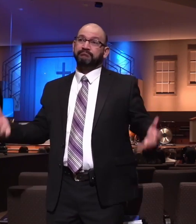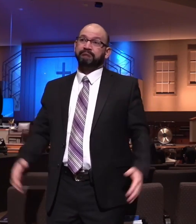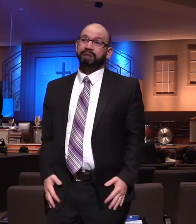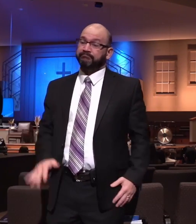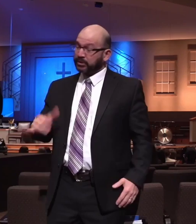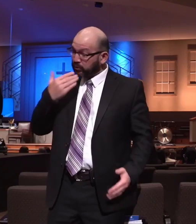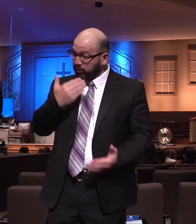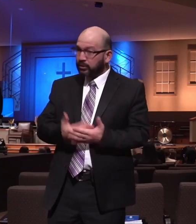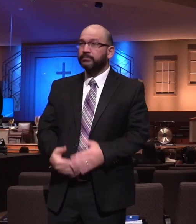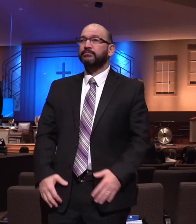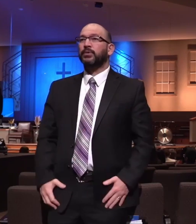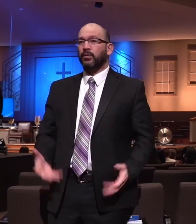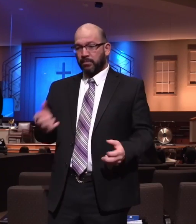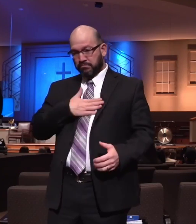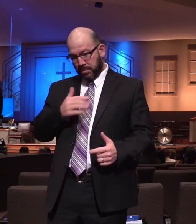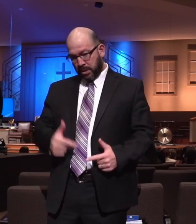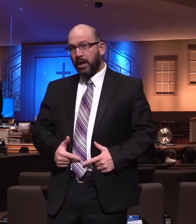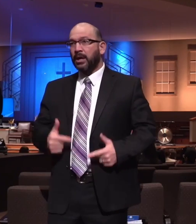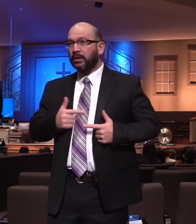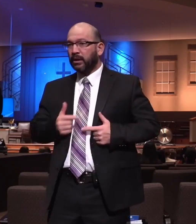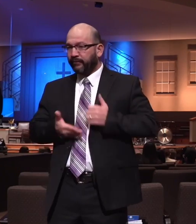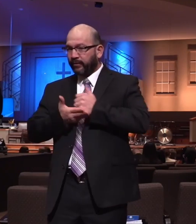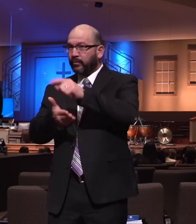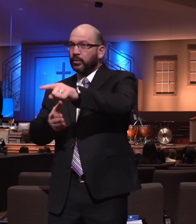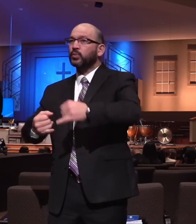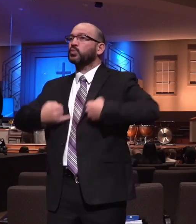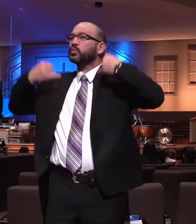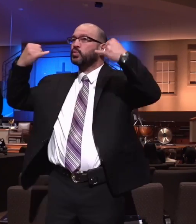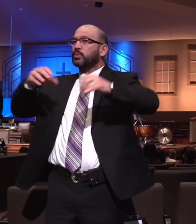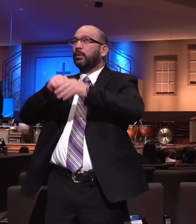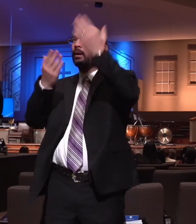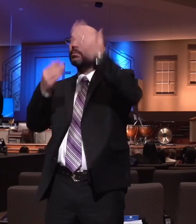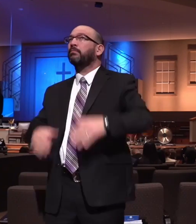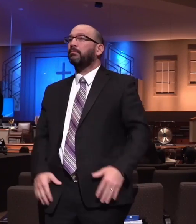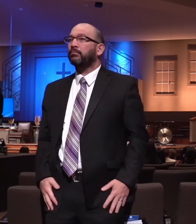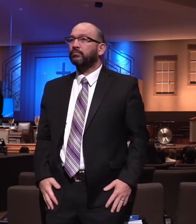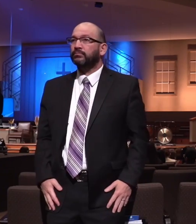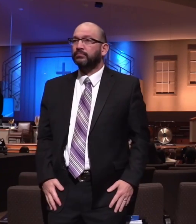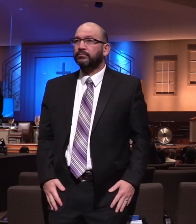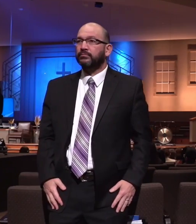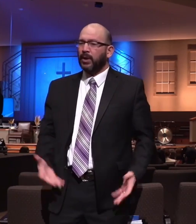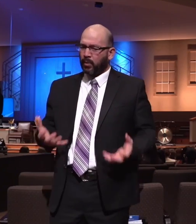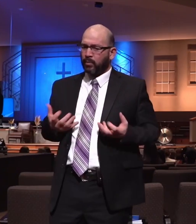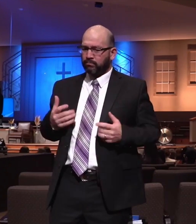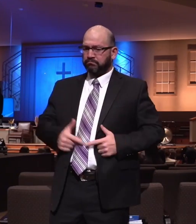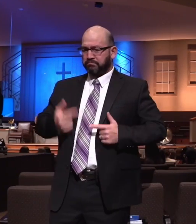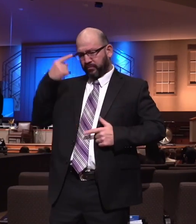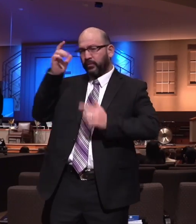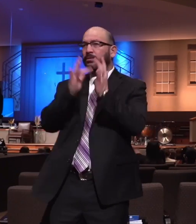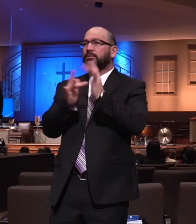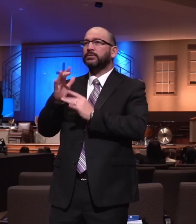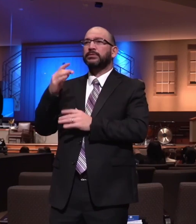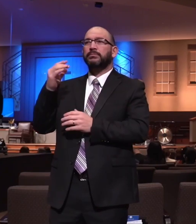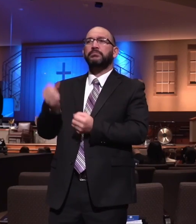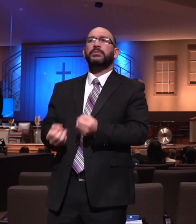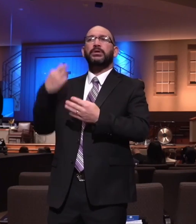I want my life to cause you to rejoice. There are many reasons I want to live for Jesus. First is for Jesus.